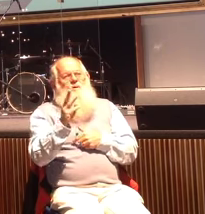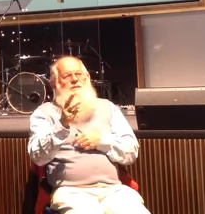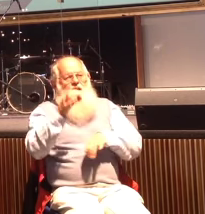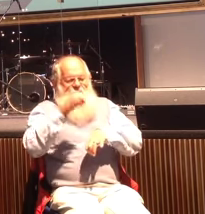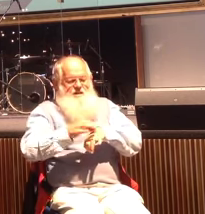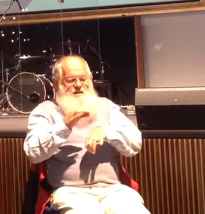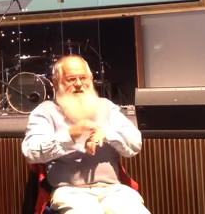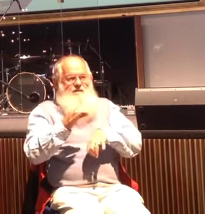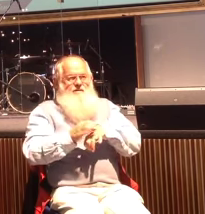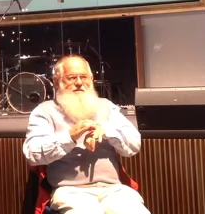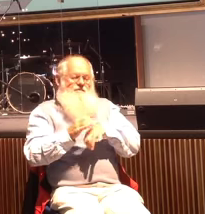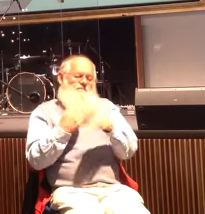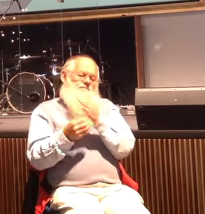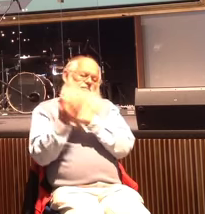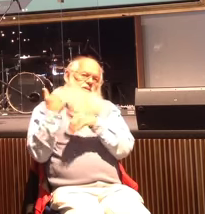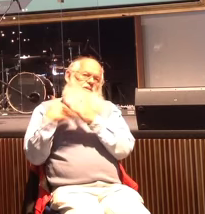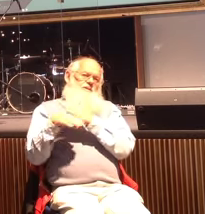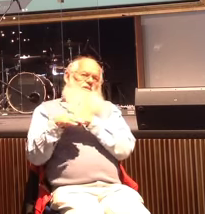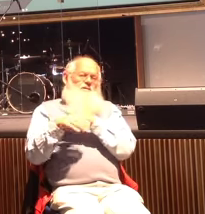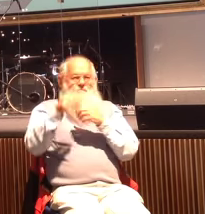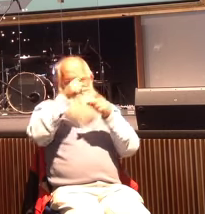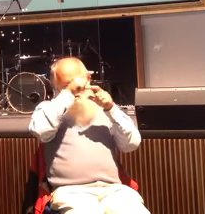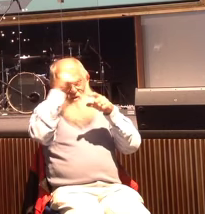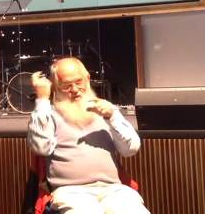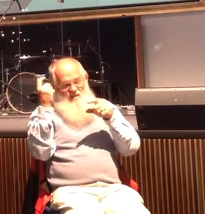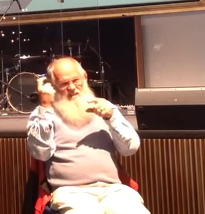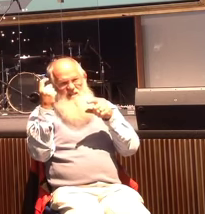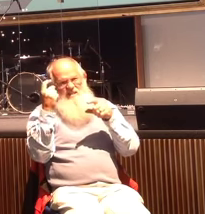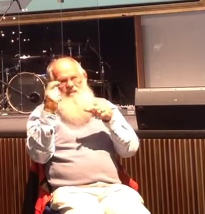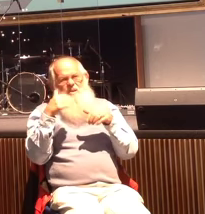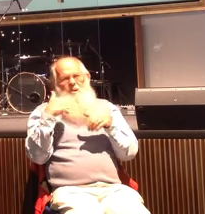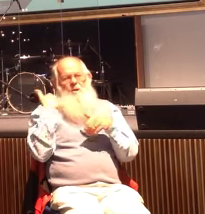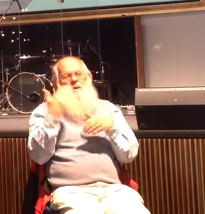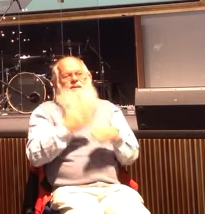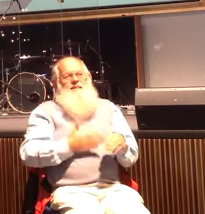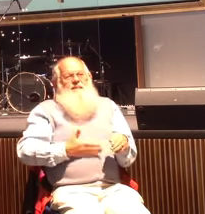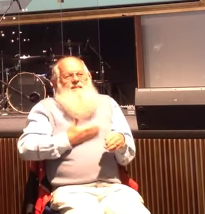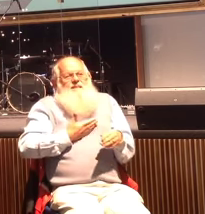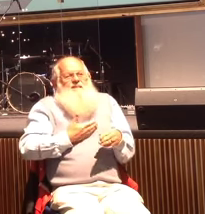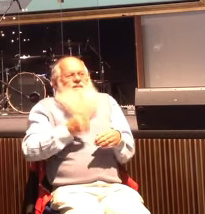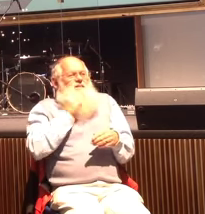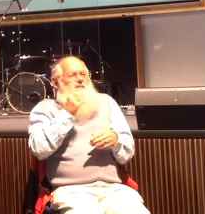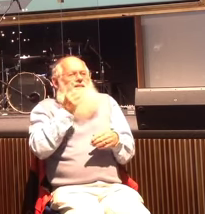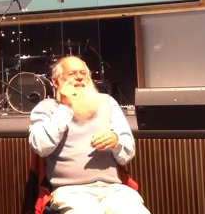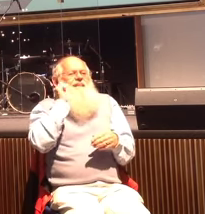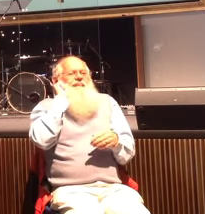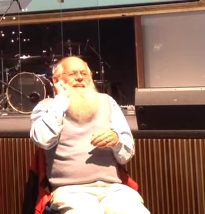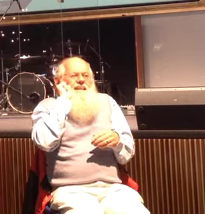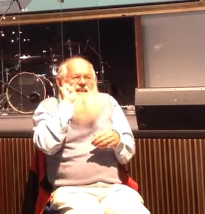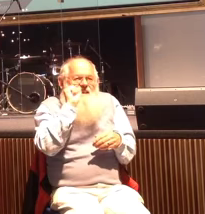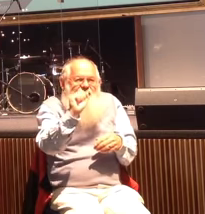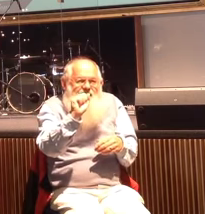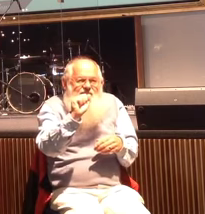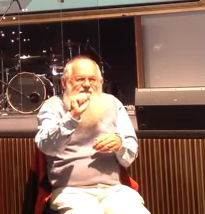I have a background in nursing. So I'm always interested to see his emphasis on things. The other reason